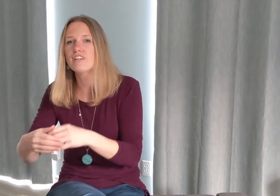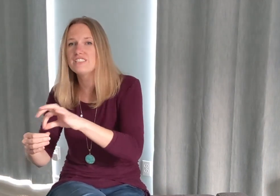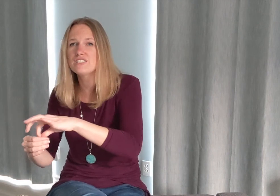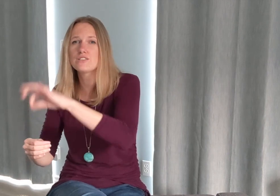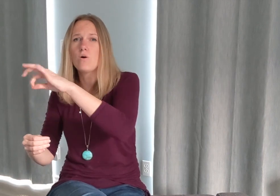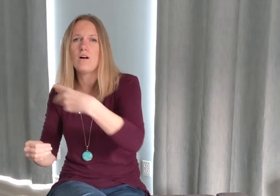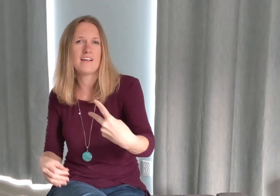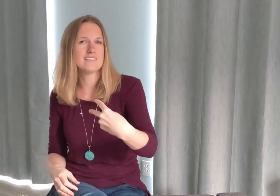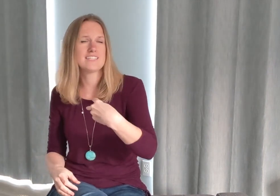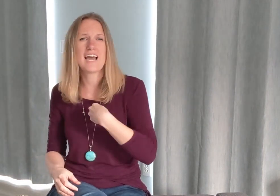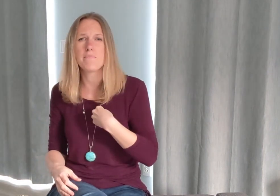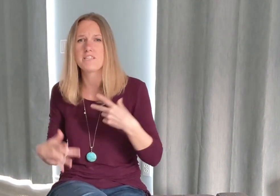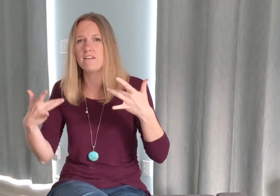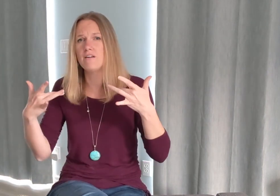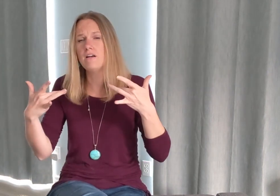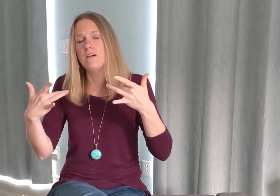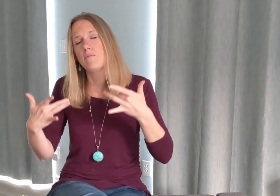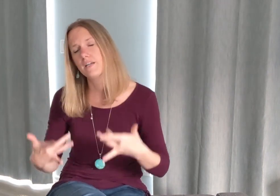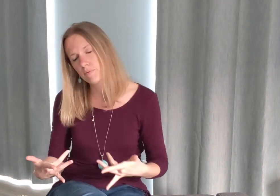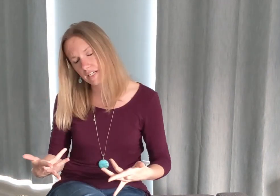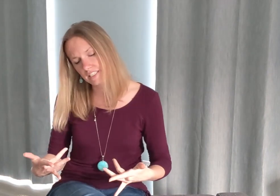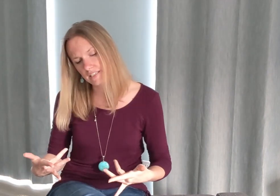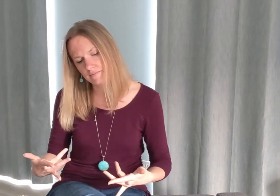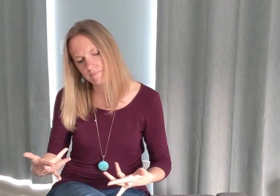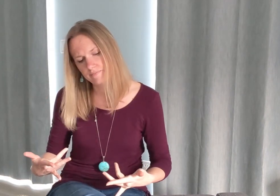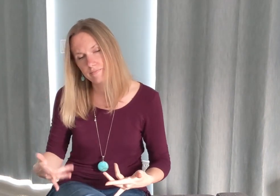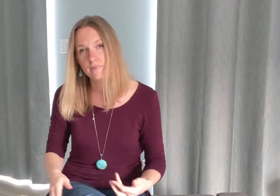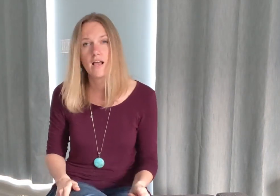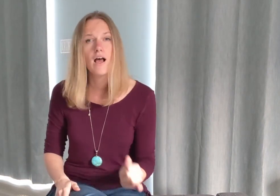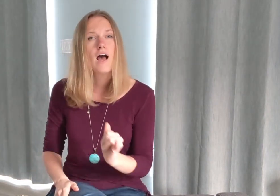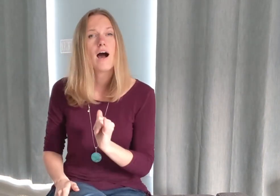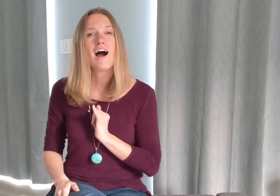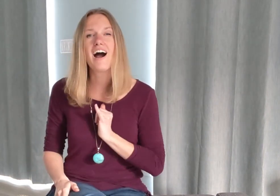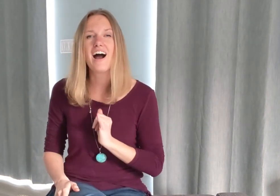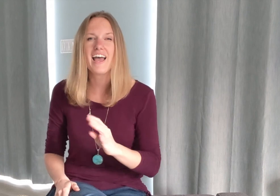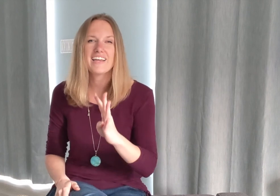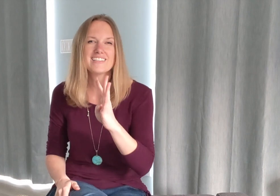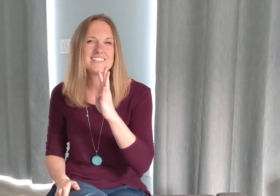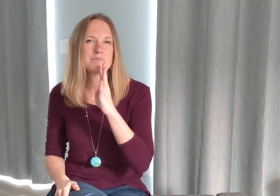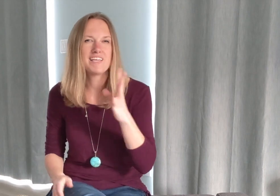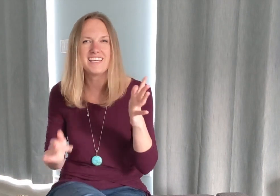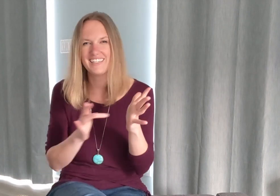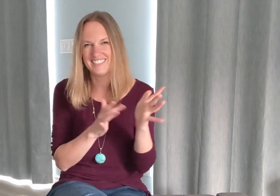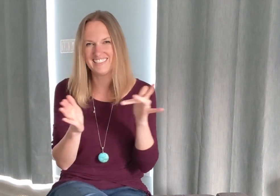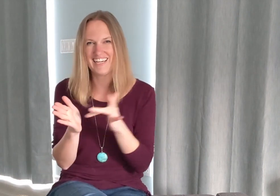soul held captive by depression i speak jesus